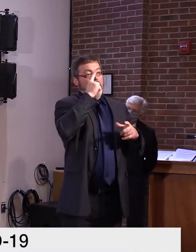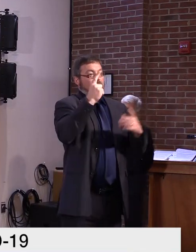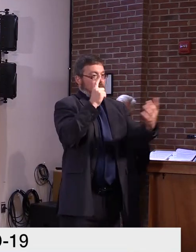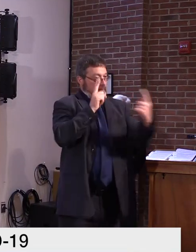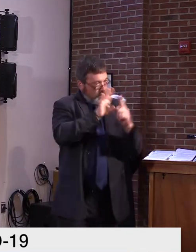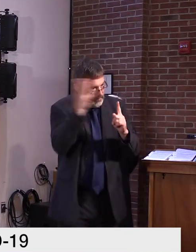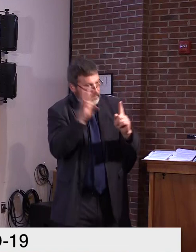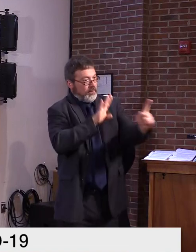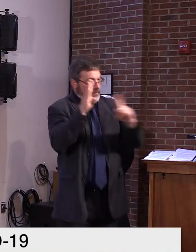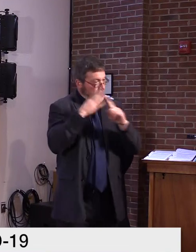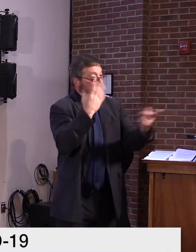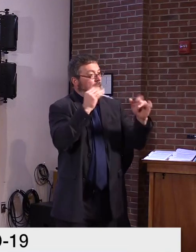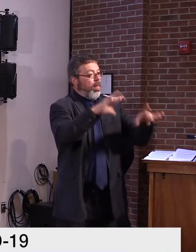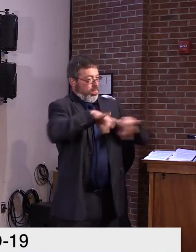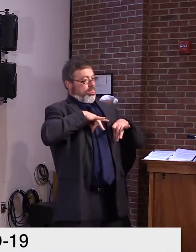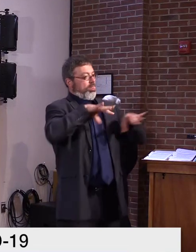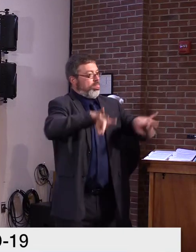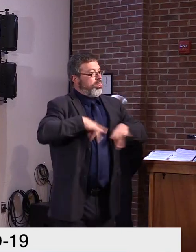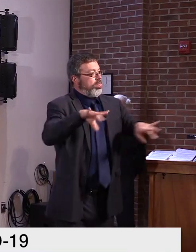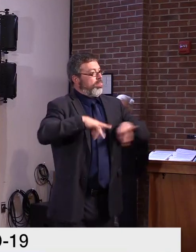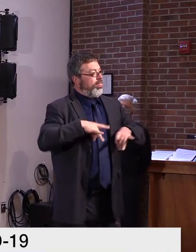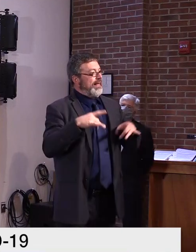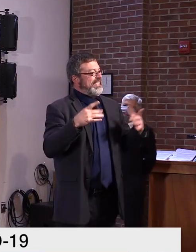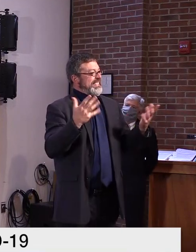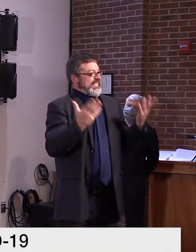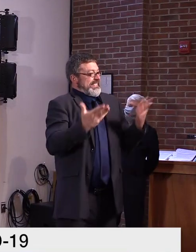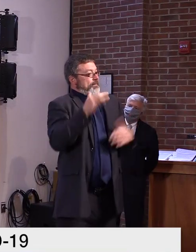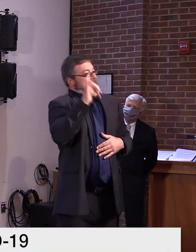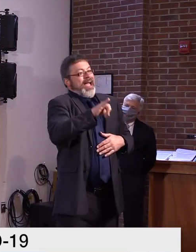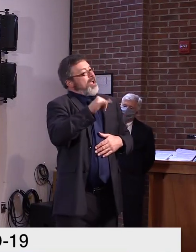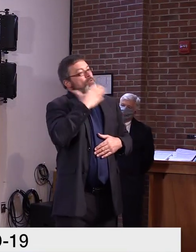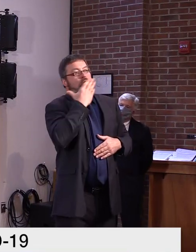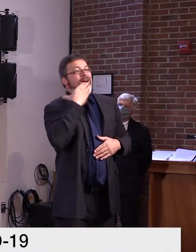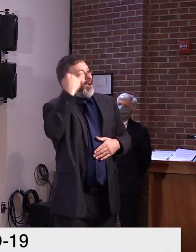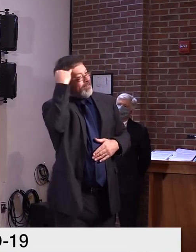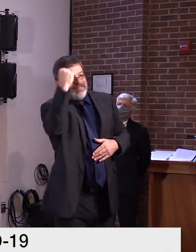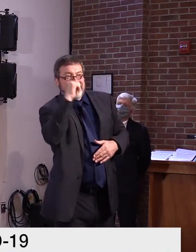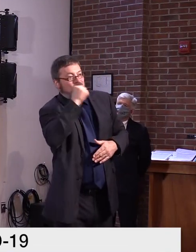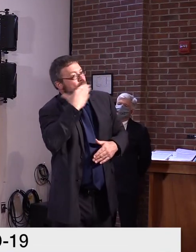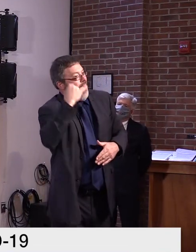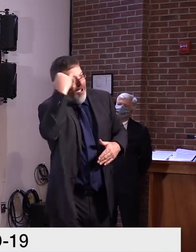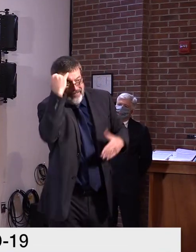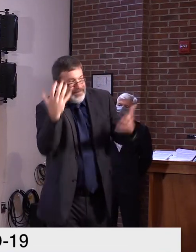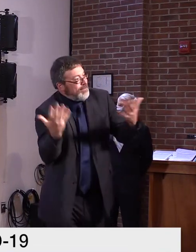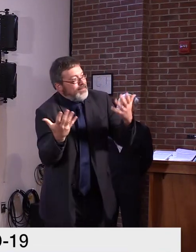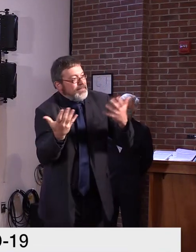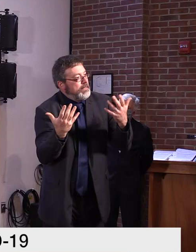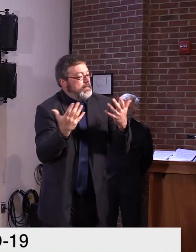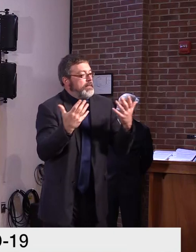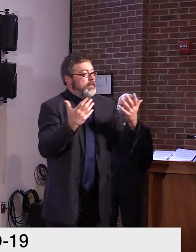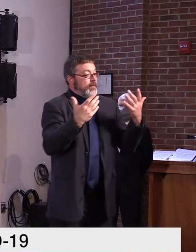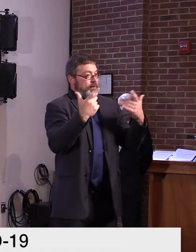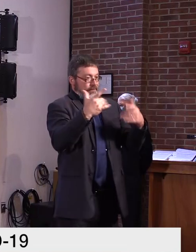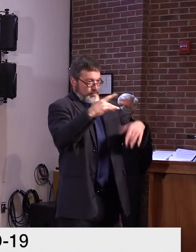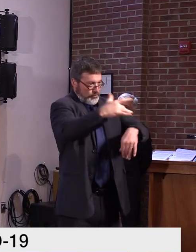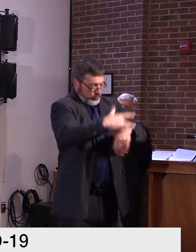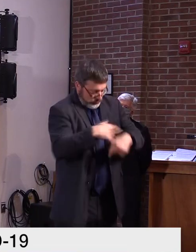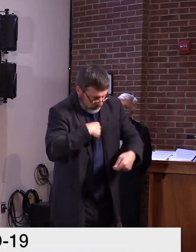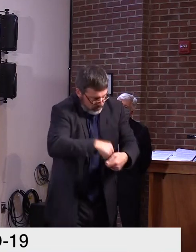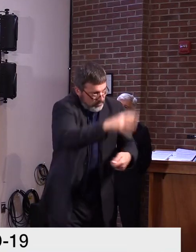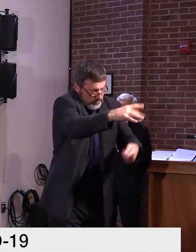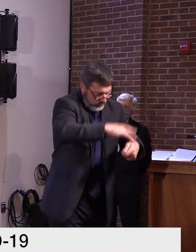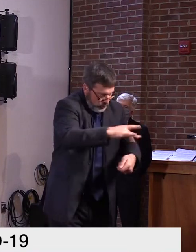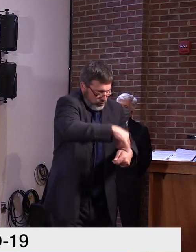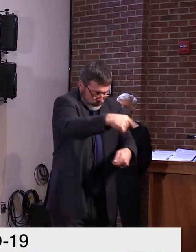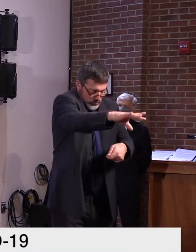their house and handing them a piece of candy or handing them a basket and saying, take out the candy you want, what have you. Um, and